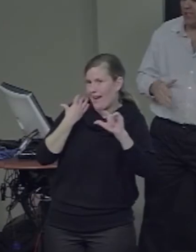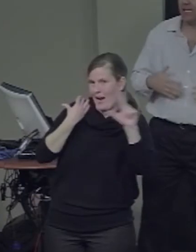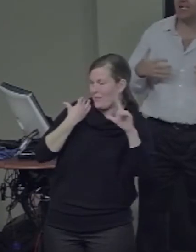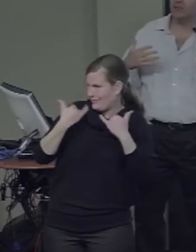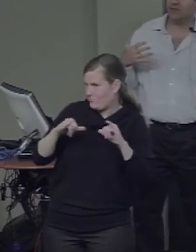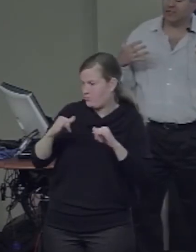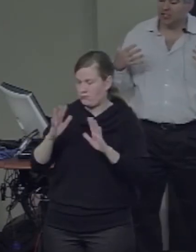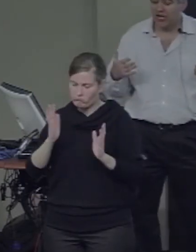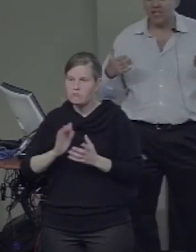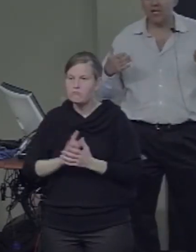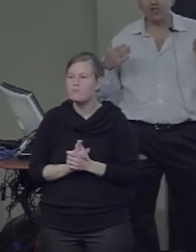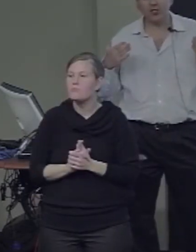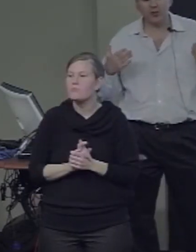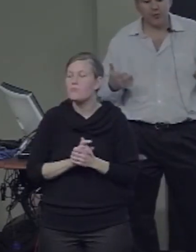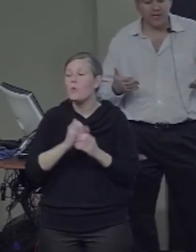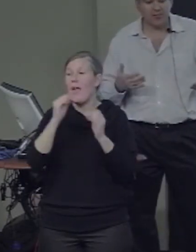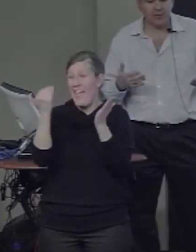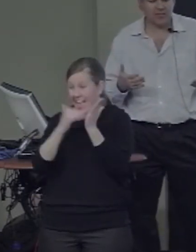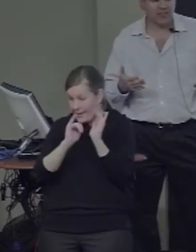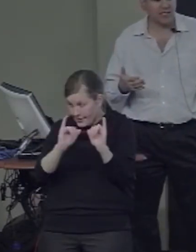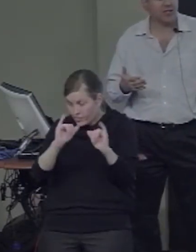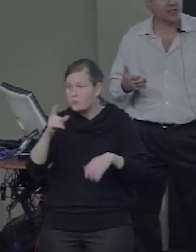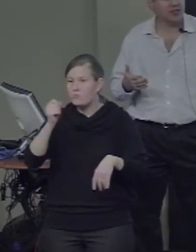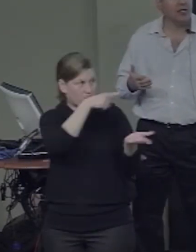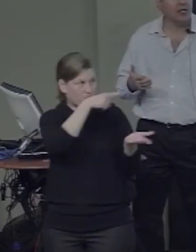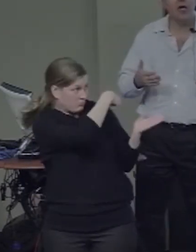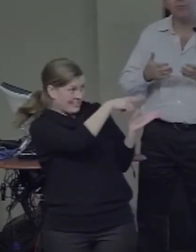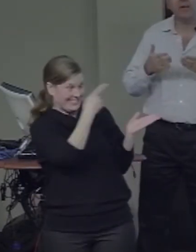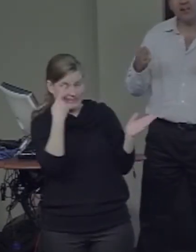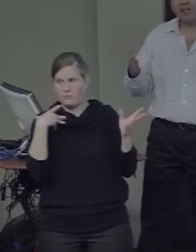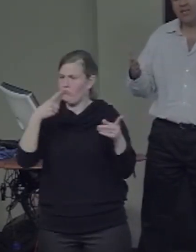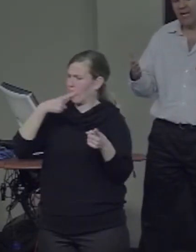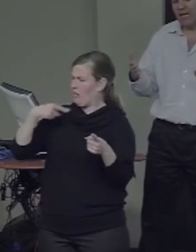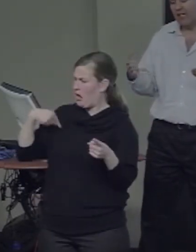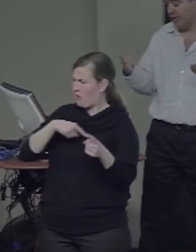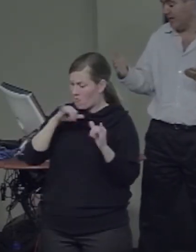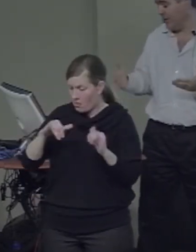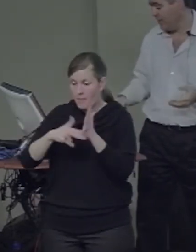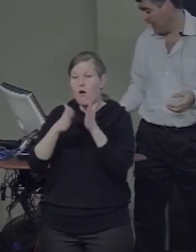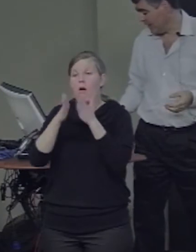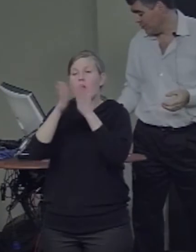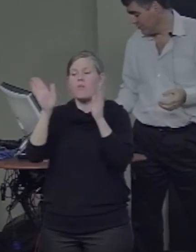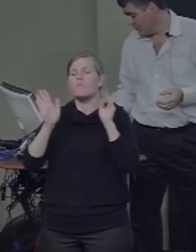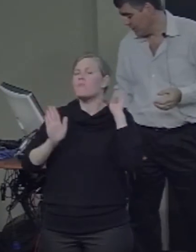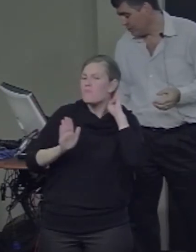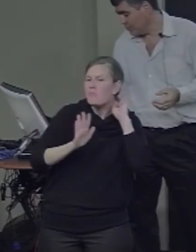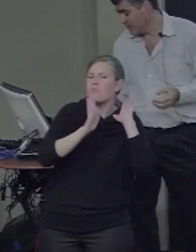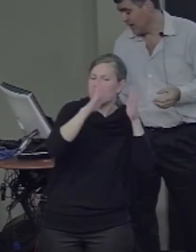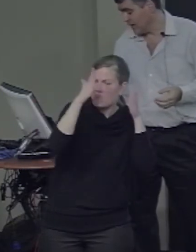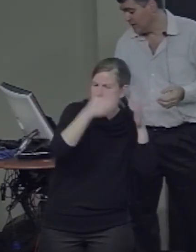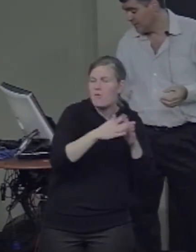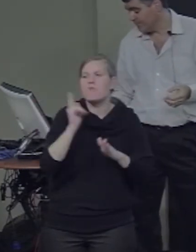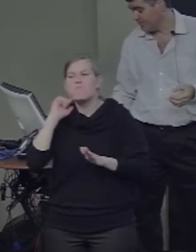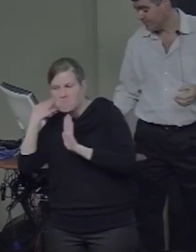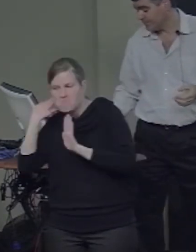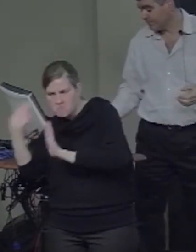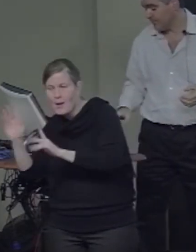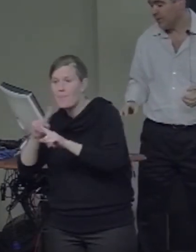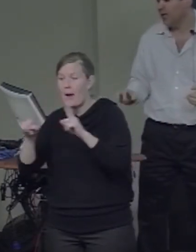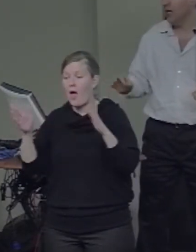as well. Again, suggesting a degree of specialization, but nothing like independent modules on the two sides.